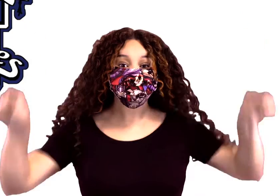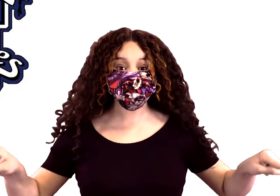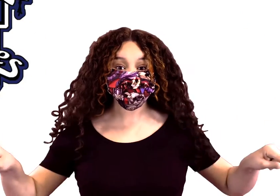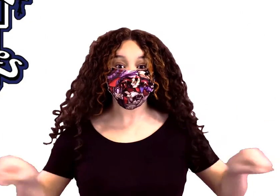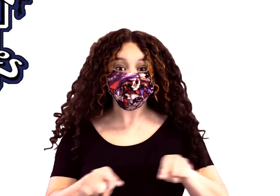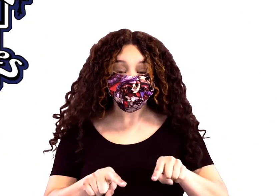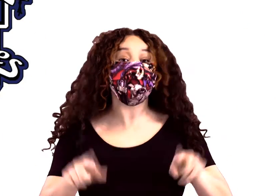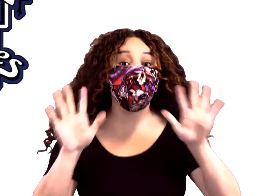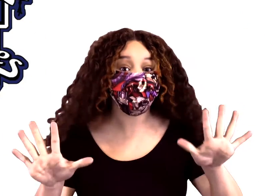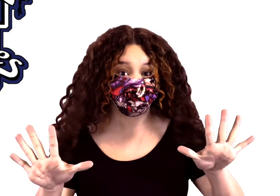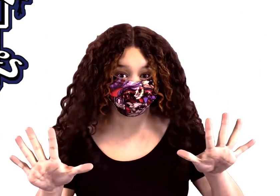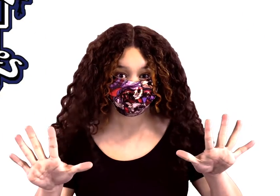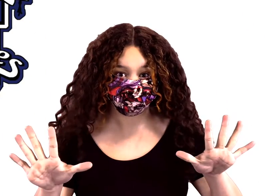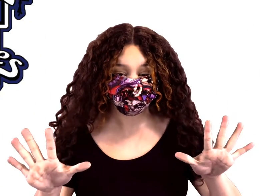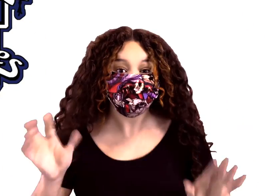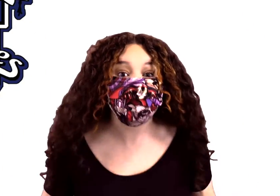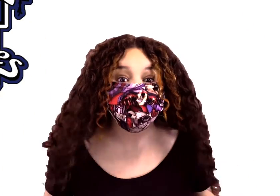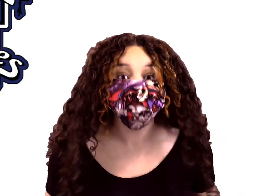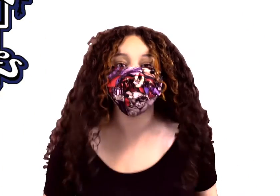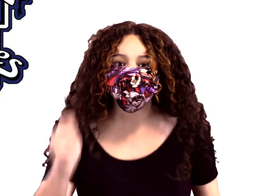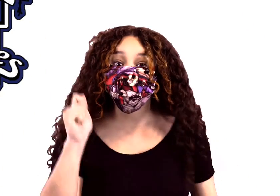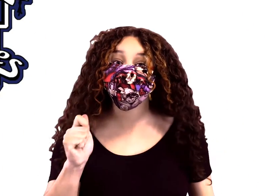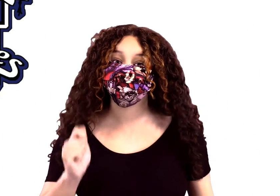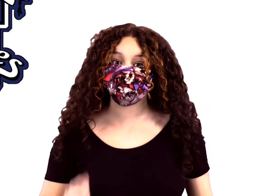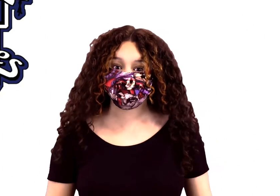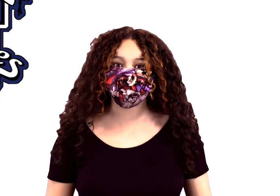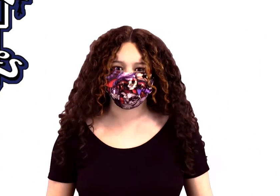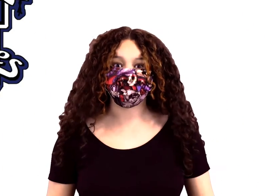orange ones and you stand in them